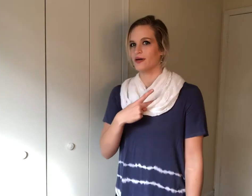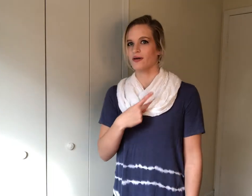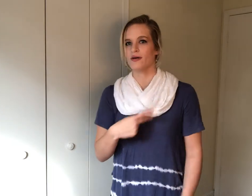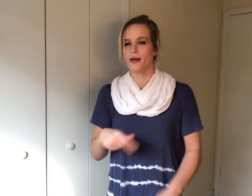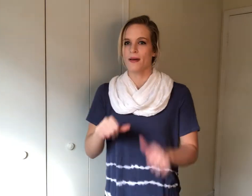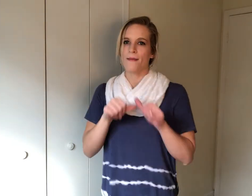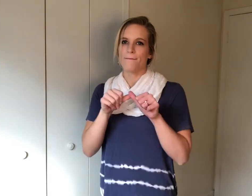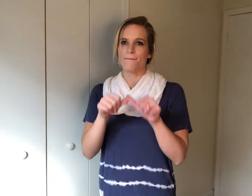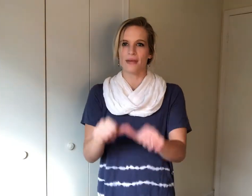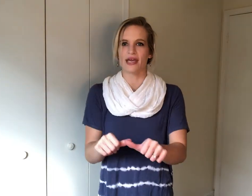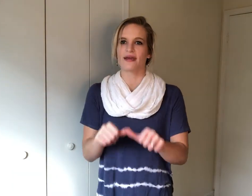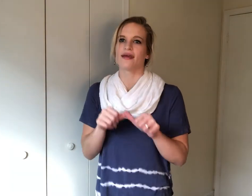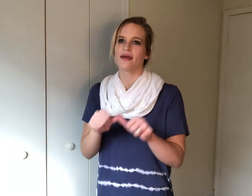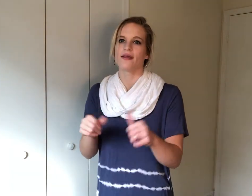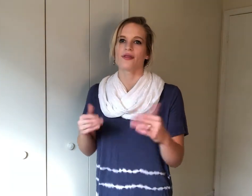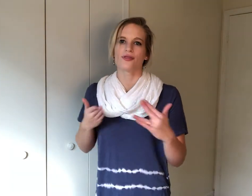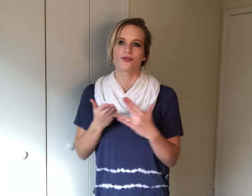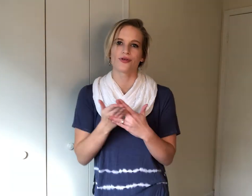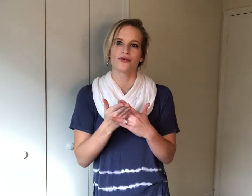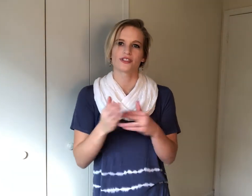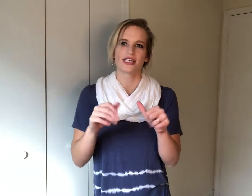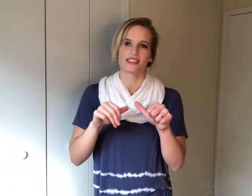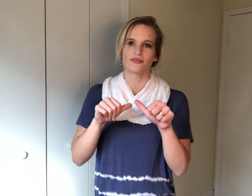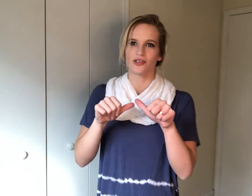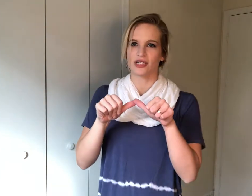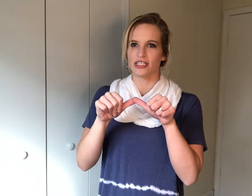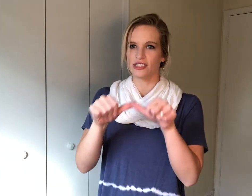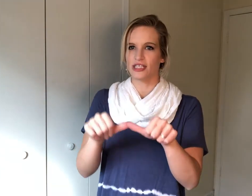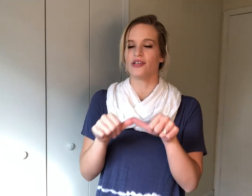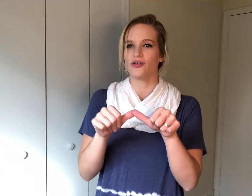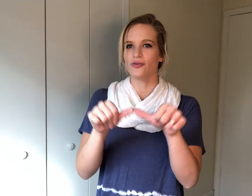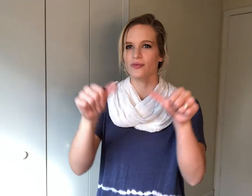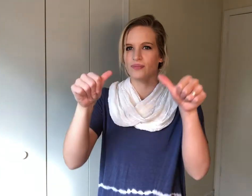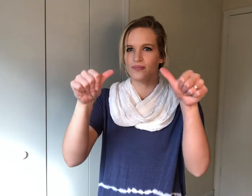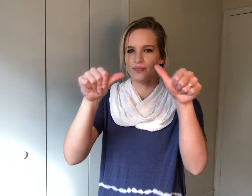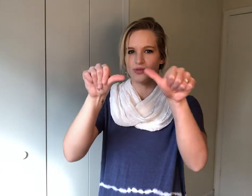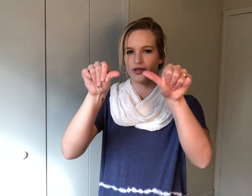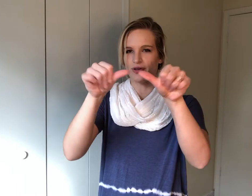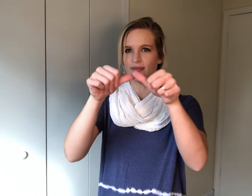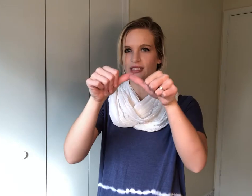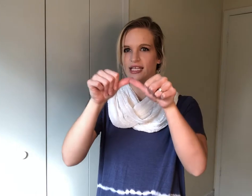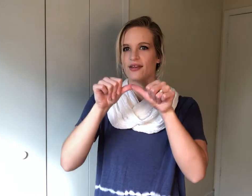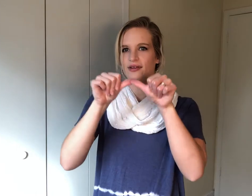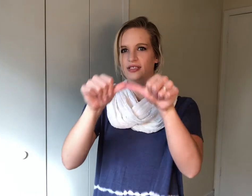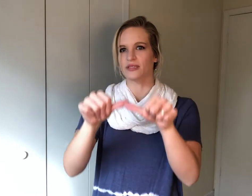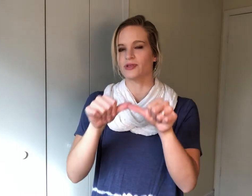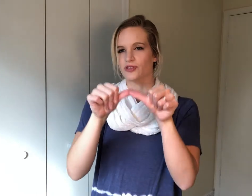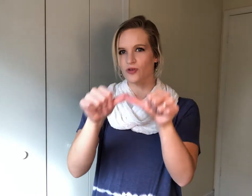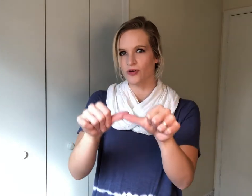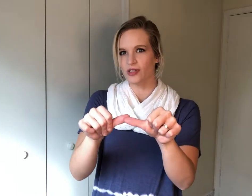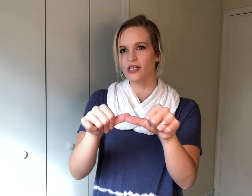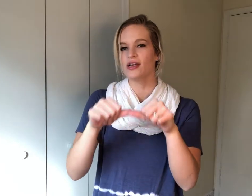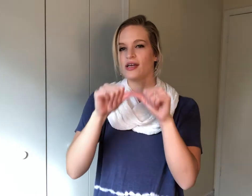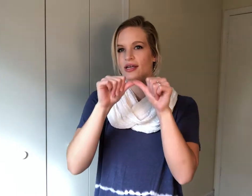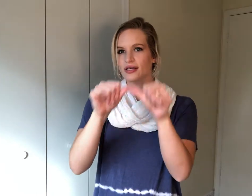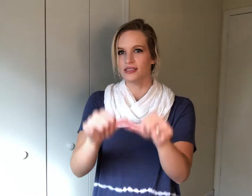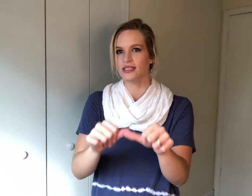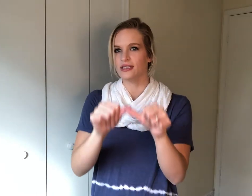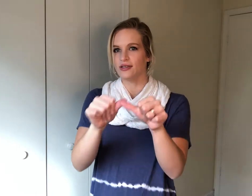make it through so I will continue put your thumbs together and just push forward continue